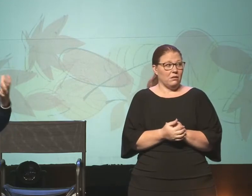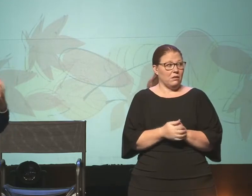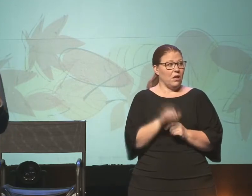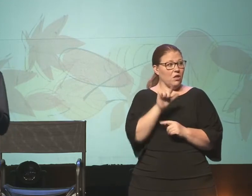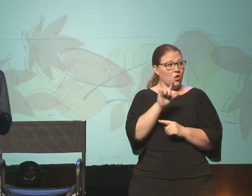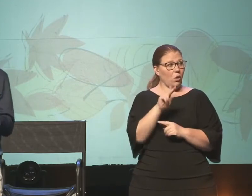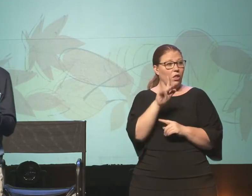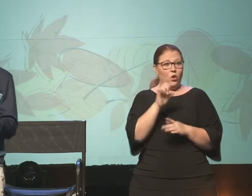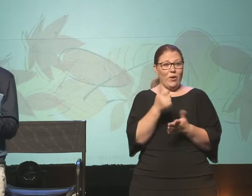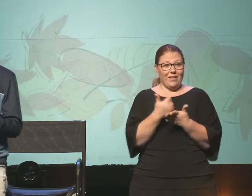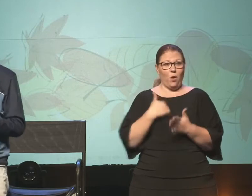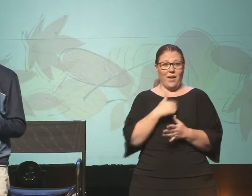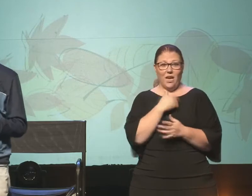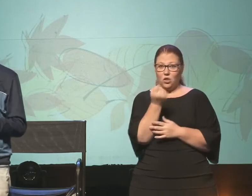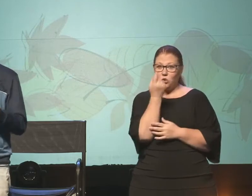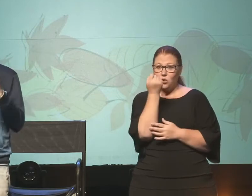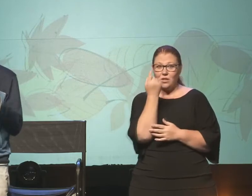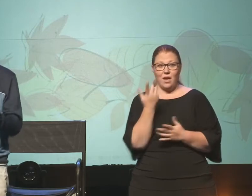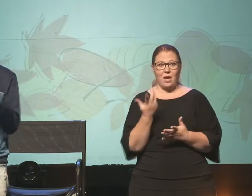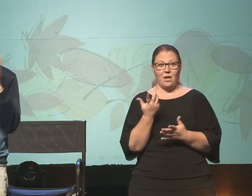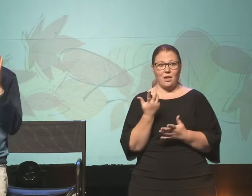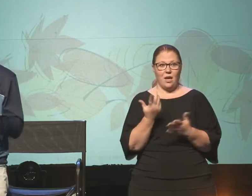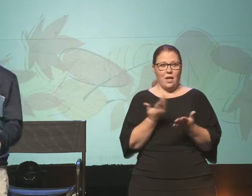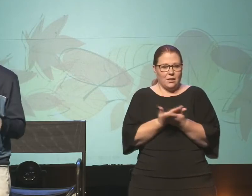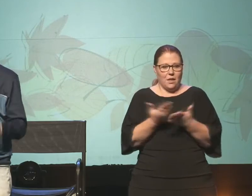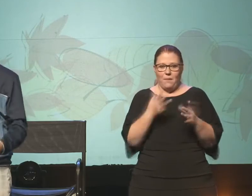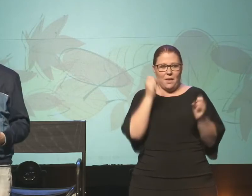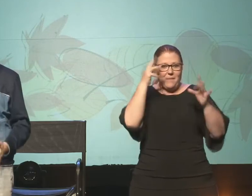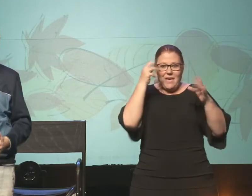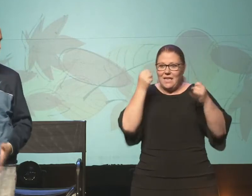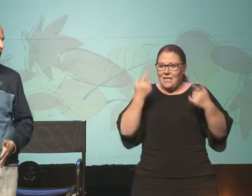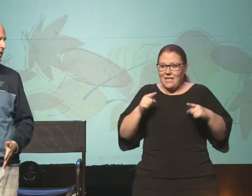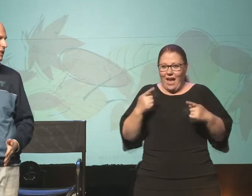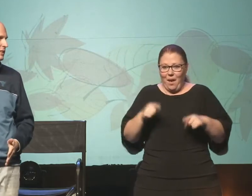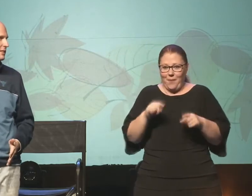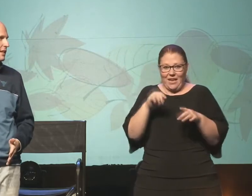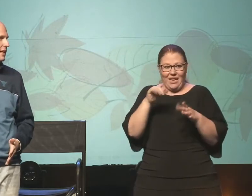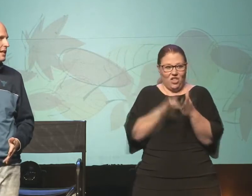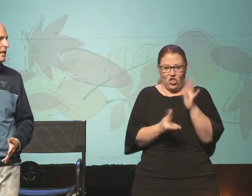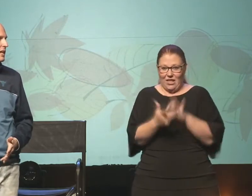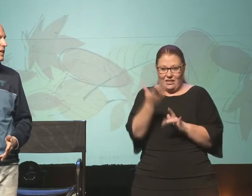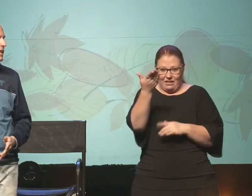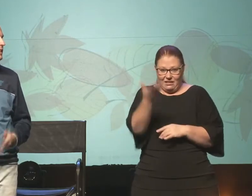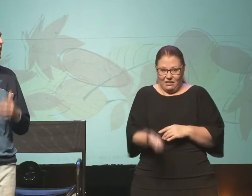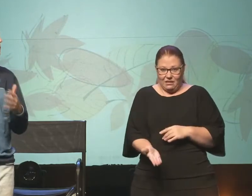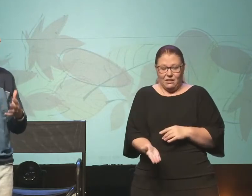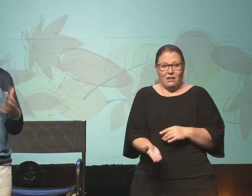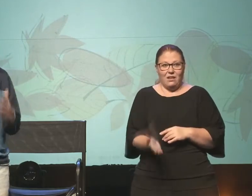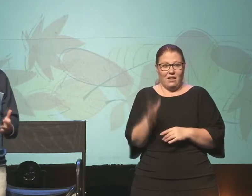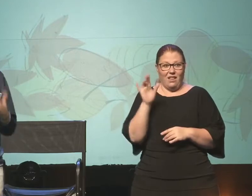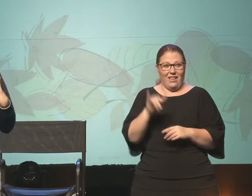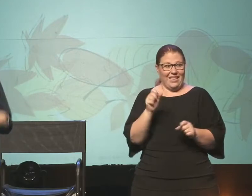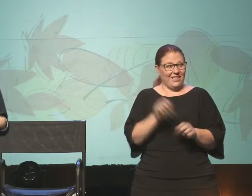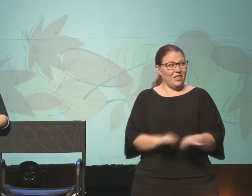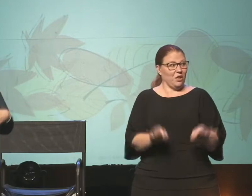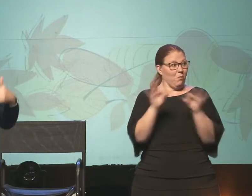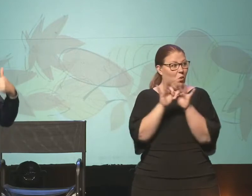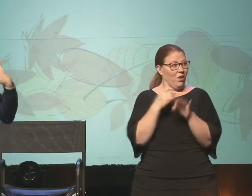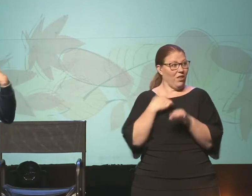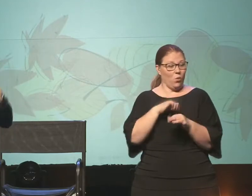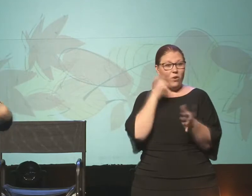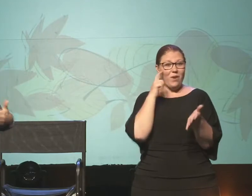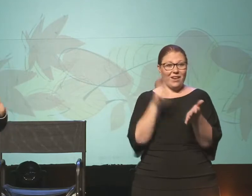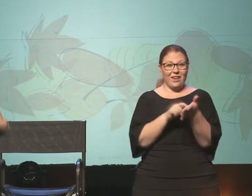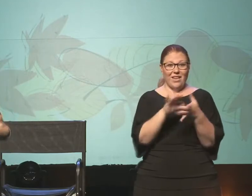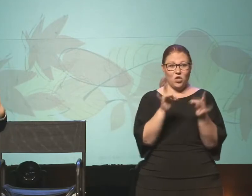so Luke is helping us understand, like, something amazing is happening in Jesus. And that's why it's important that we recognize, like,